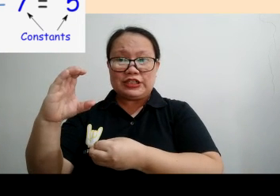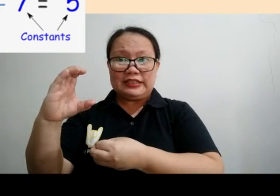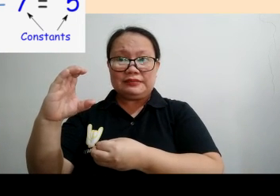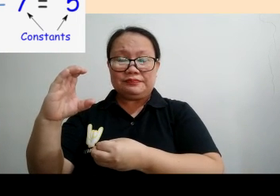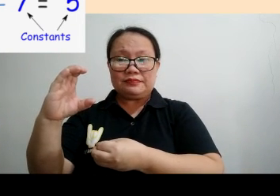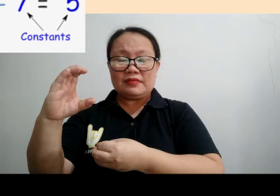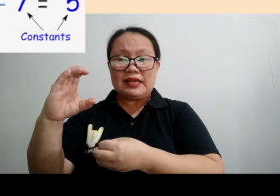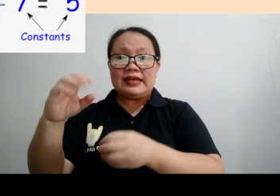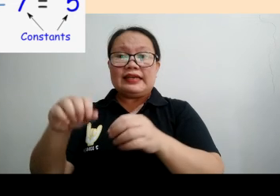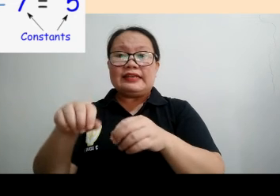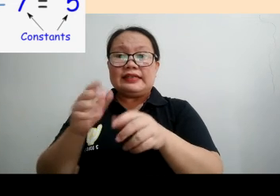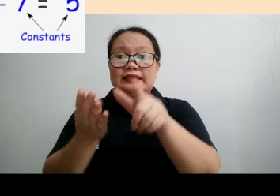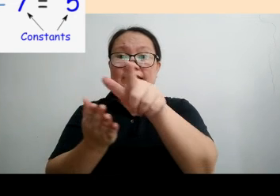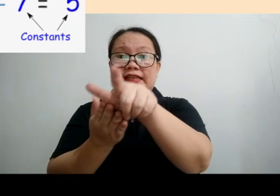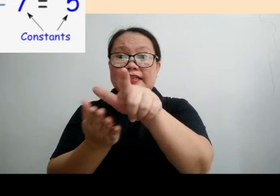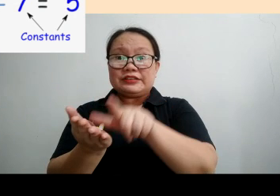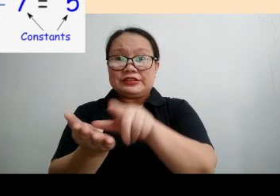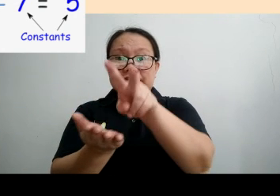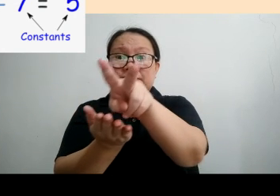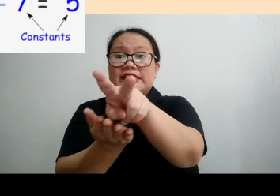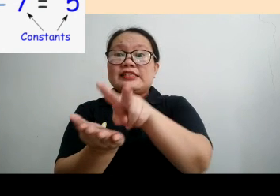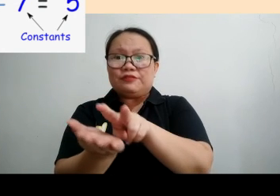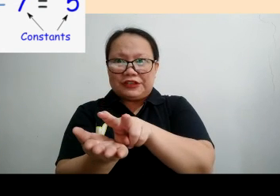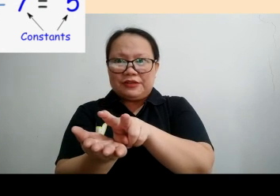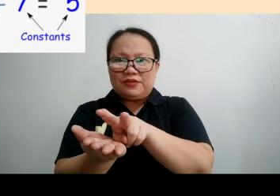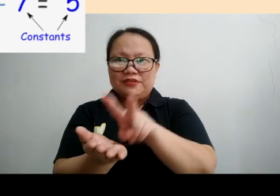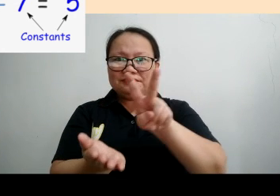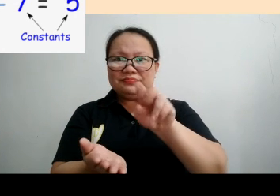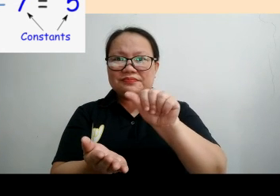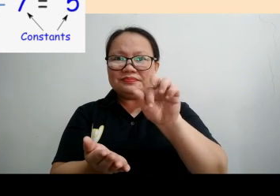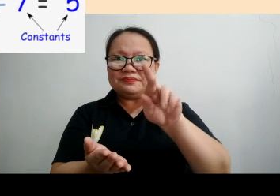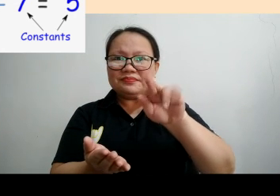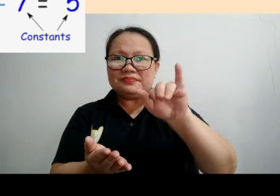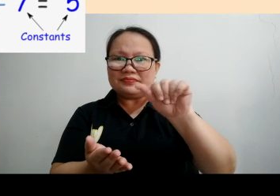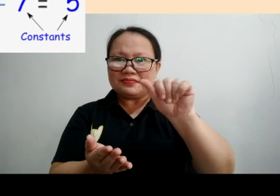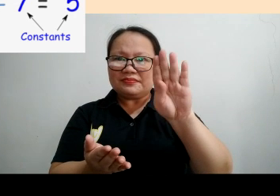the coefficient. The letter is the variable.